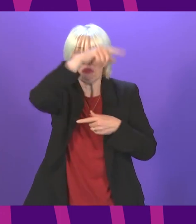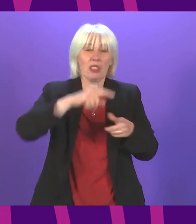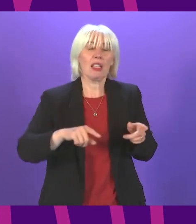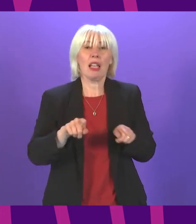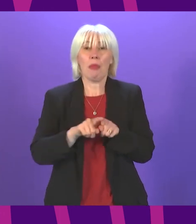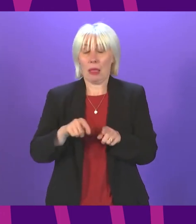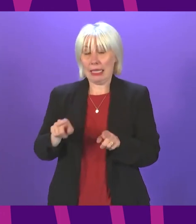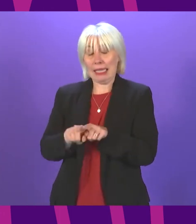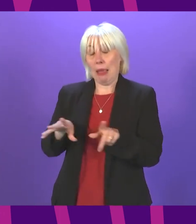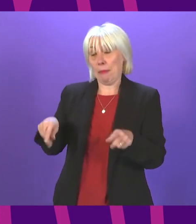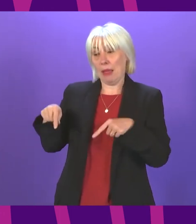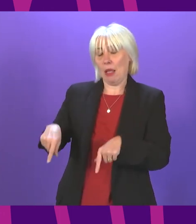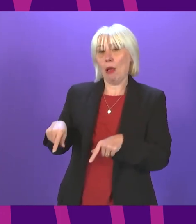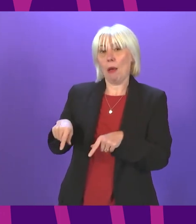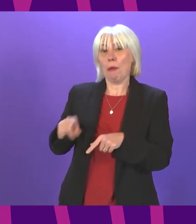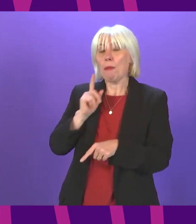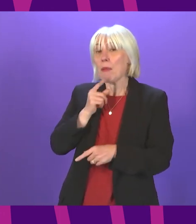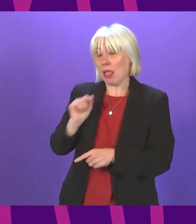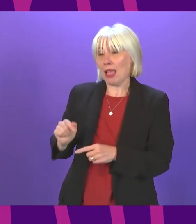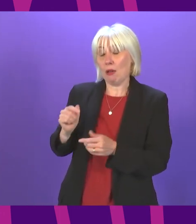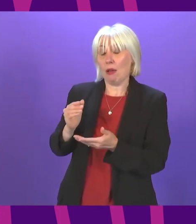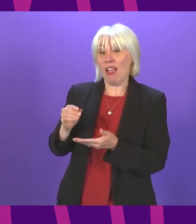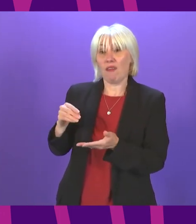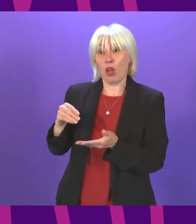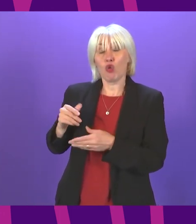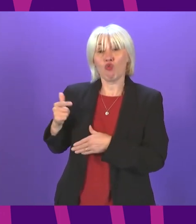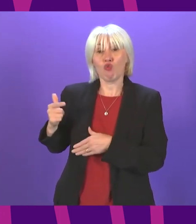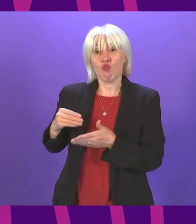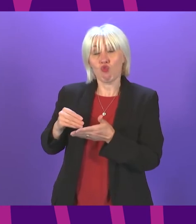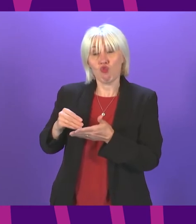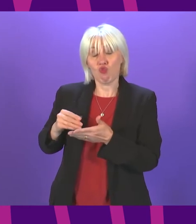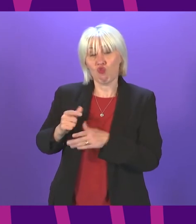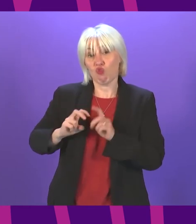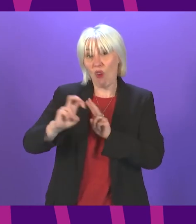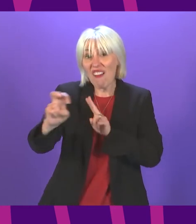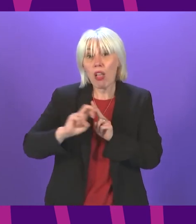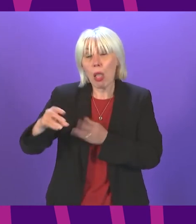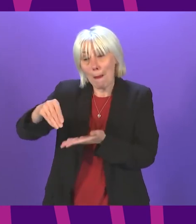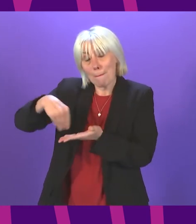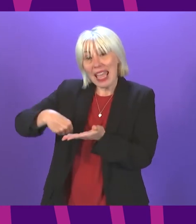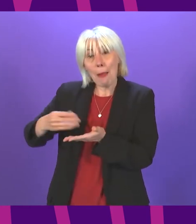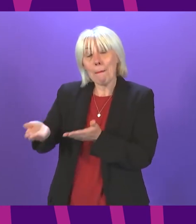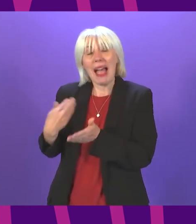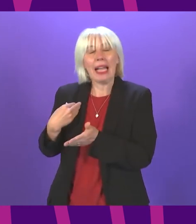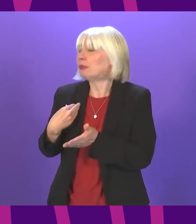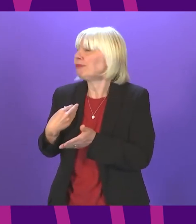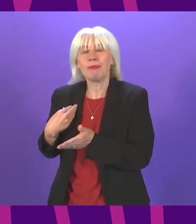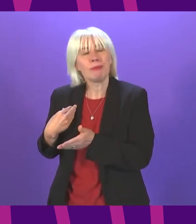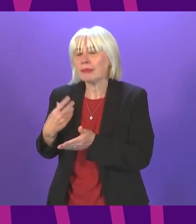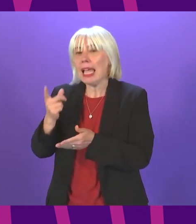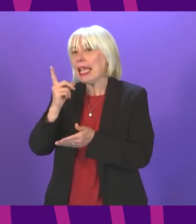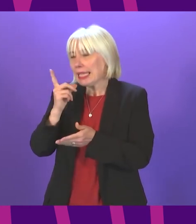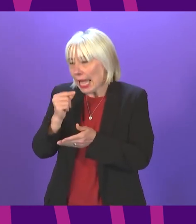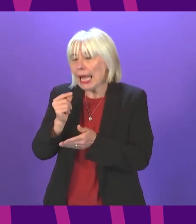D&G do not automatically receive reimbursement for travel which is over 30 miles reimbursement which can be accessed